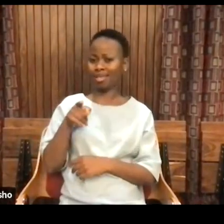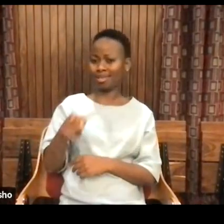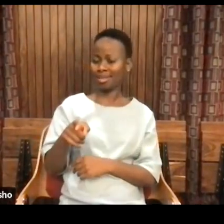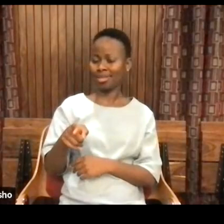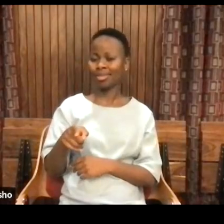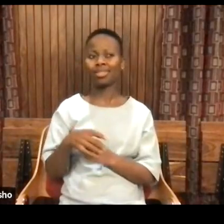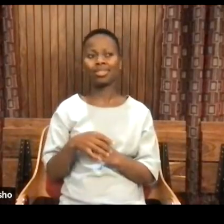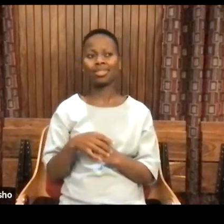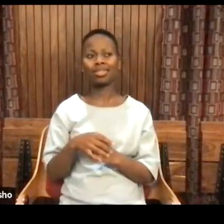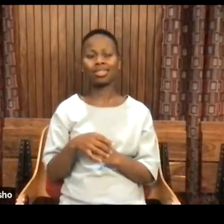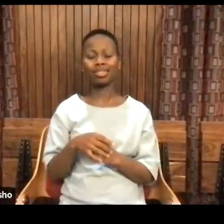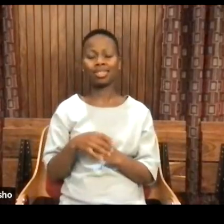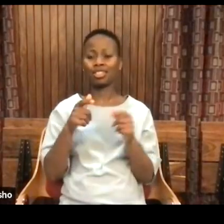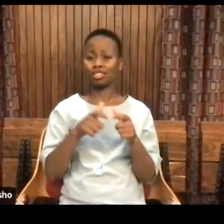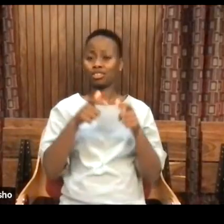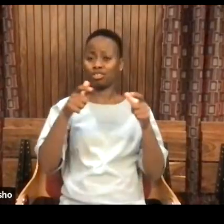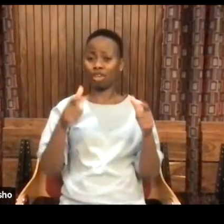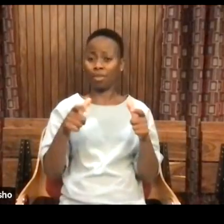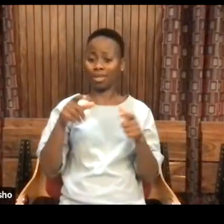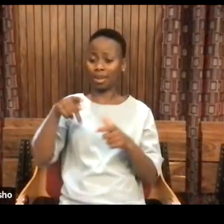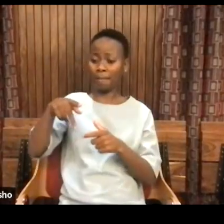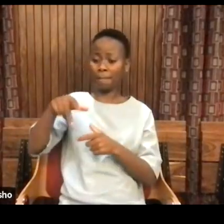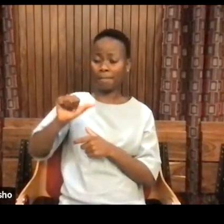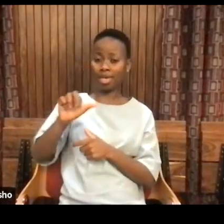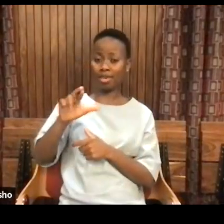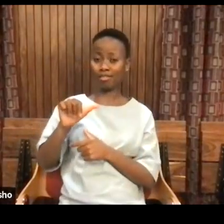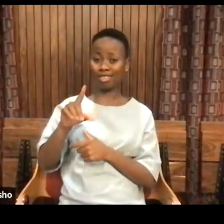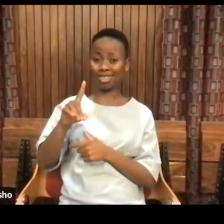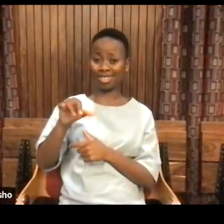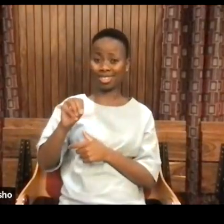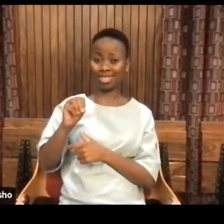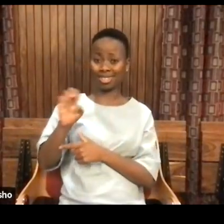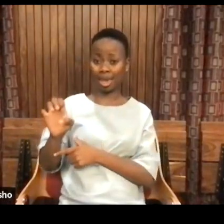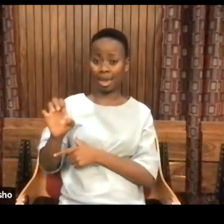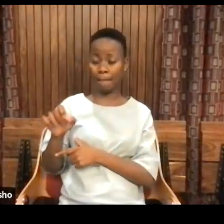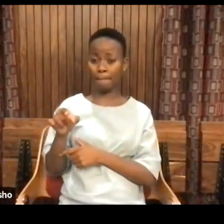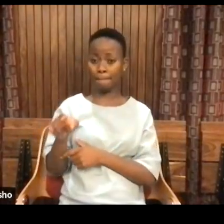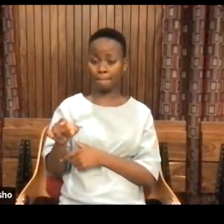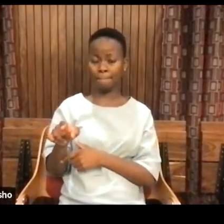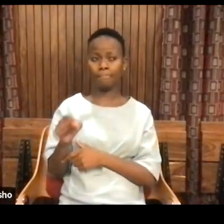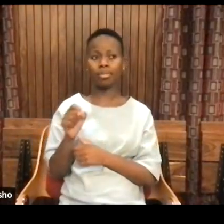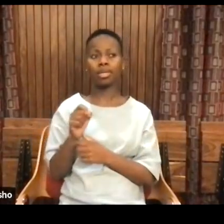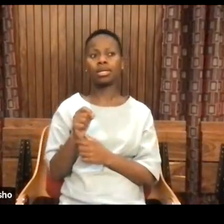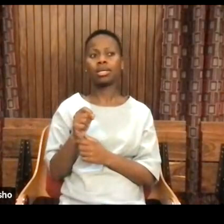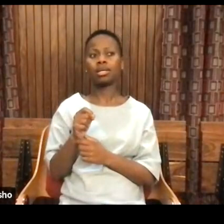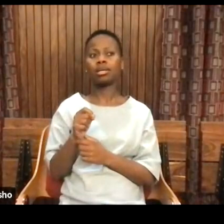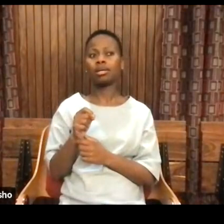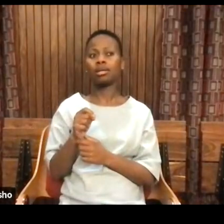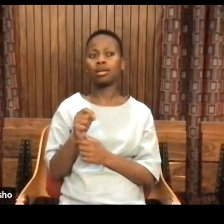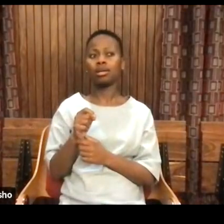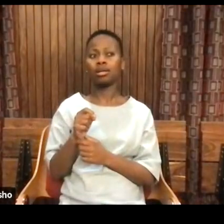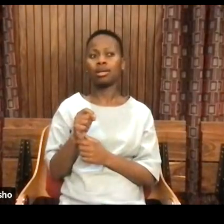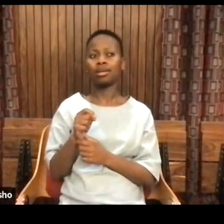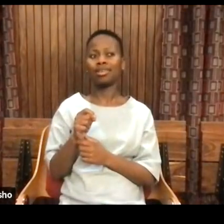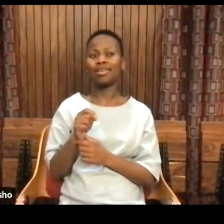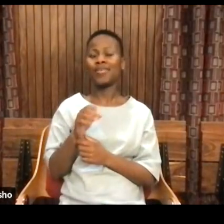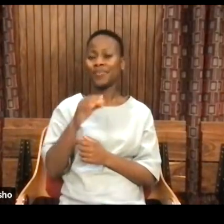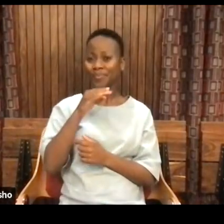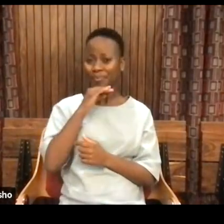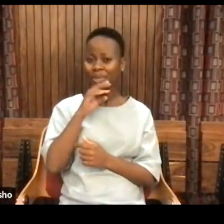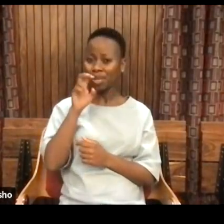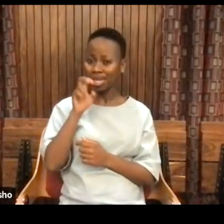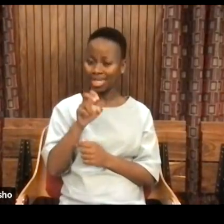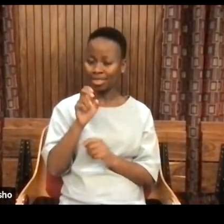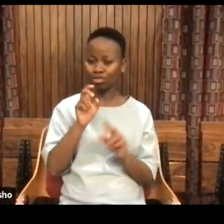it's the dominant paradigm, then we begin to examine